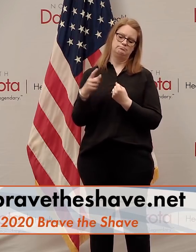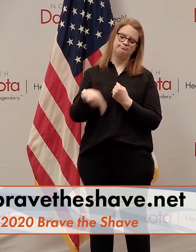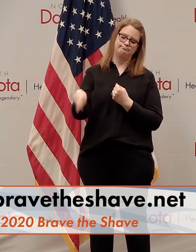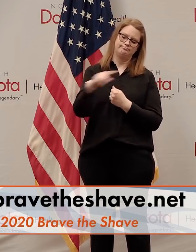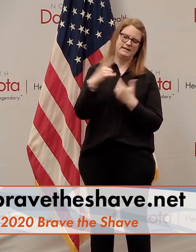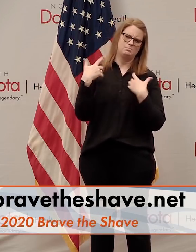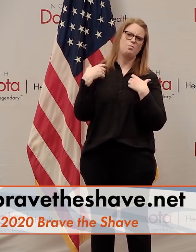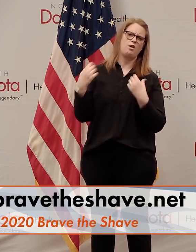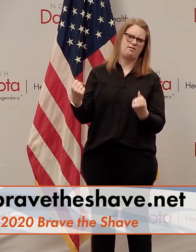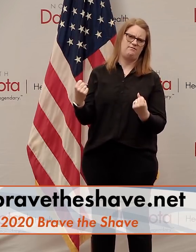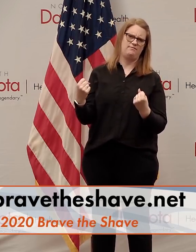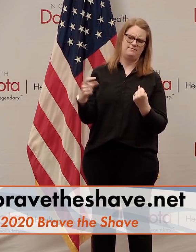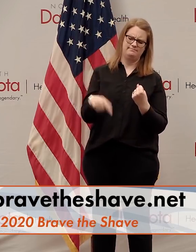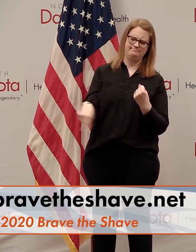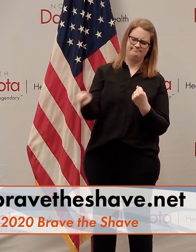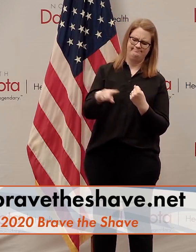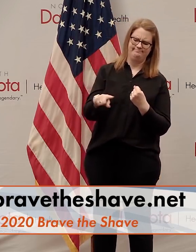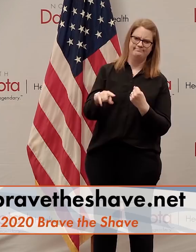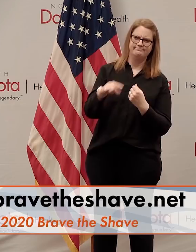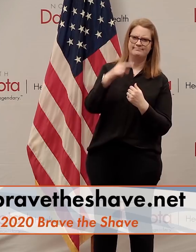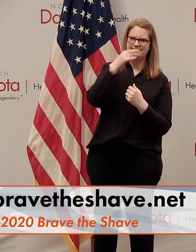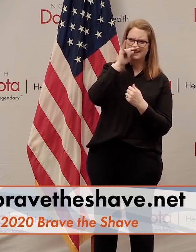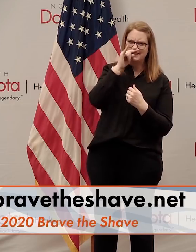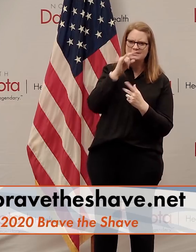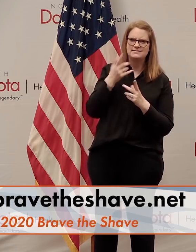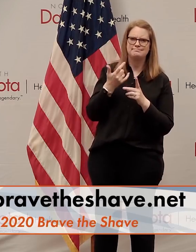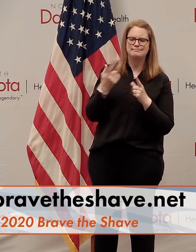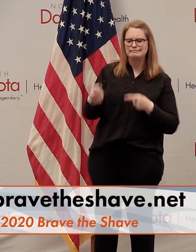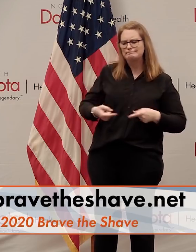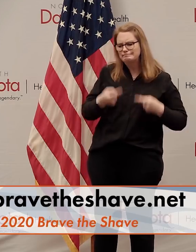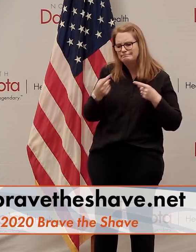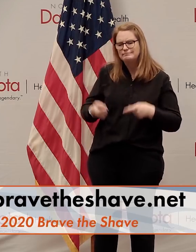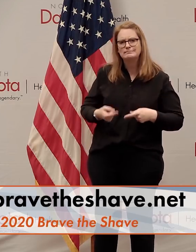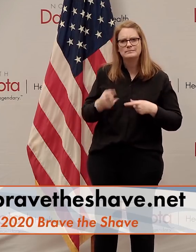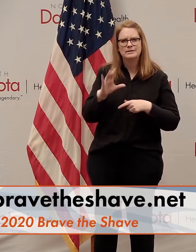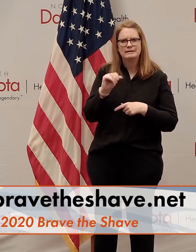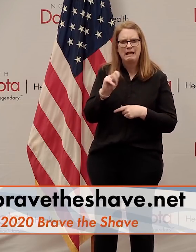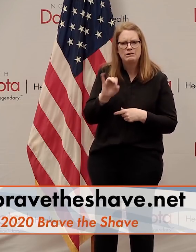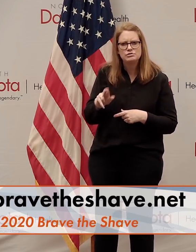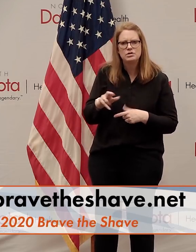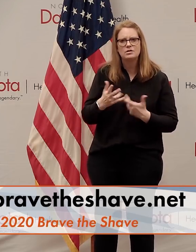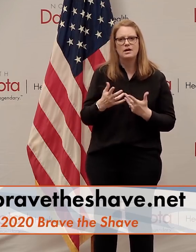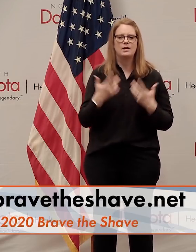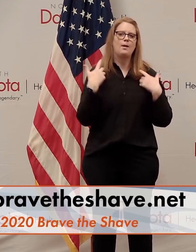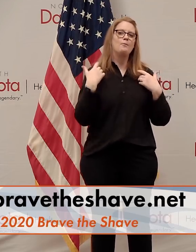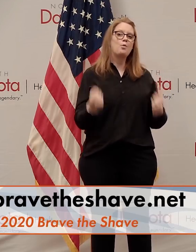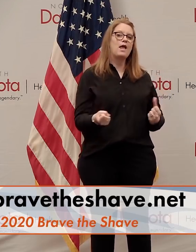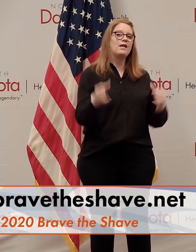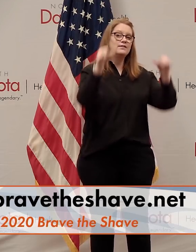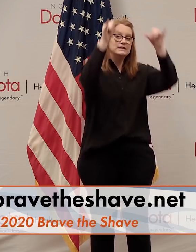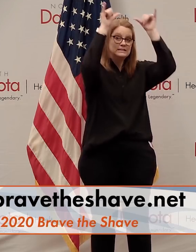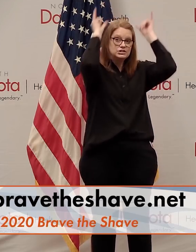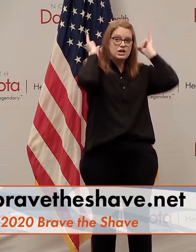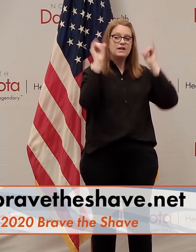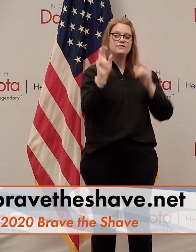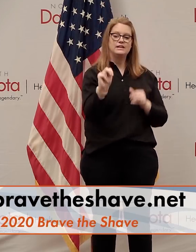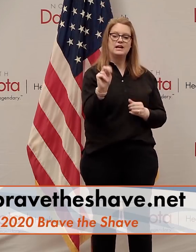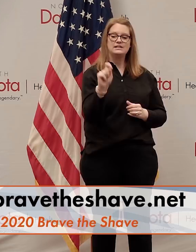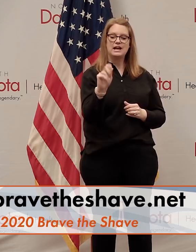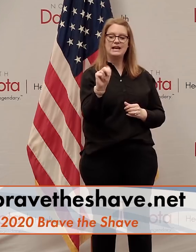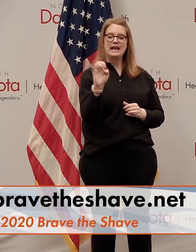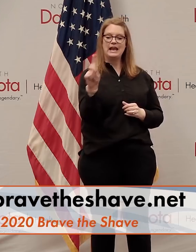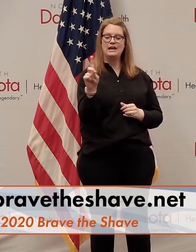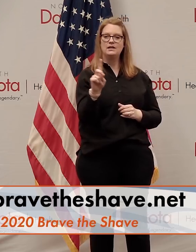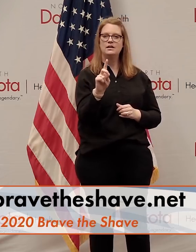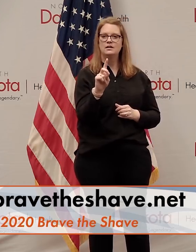brave folks that are battling childhood cancer. And again, you can visit bravetheshave.net or Brave the